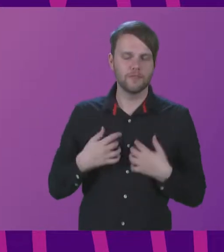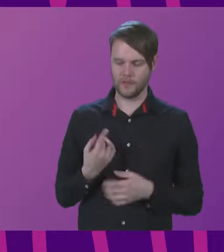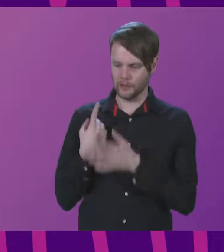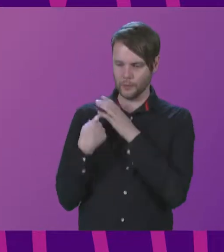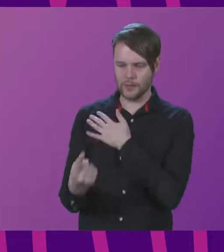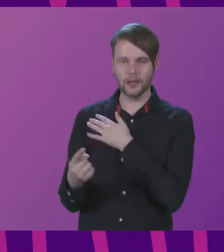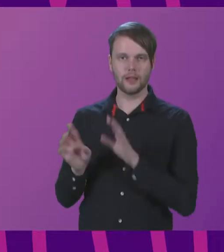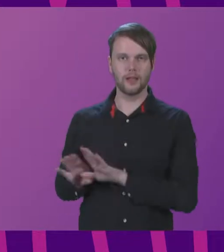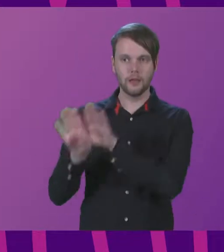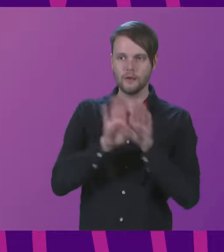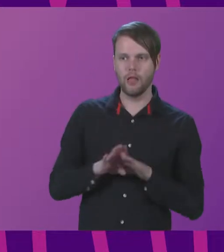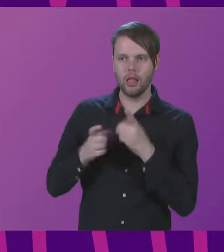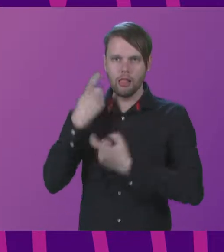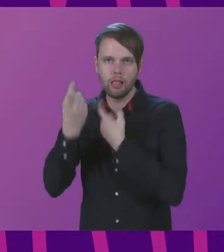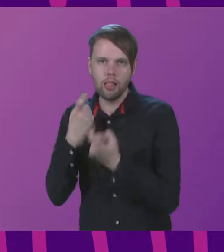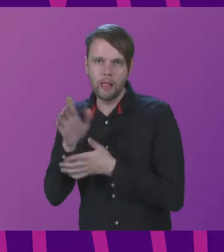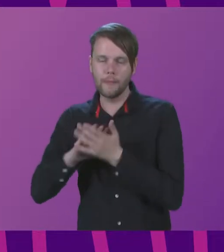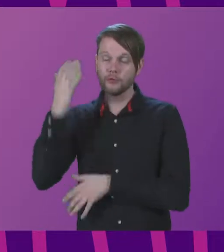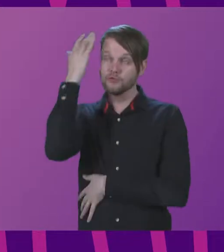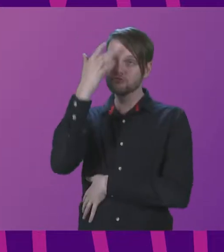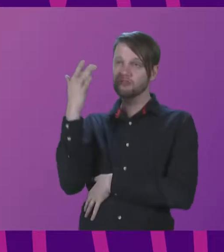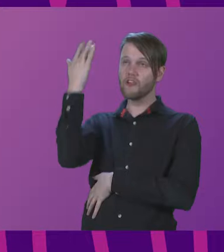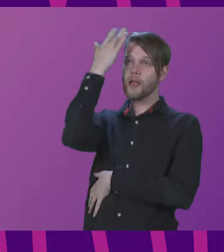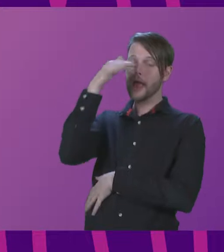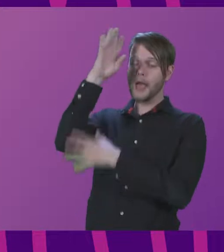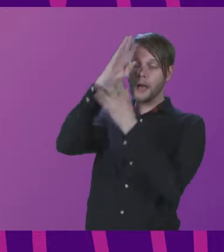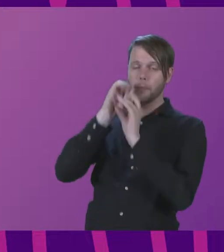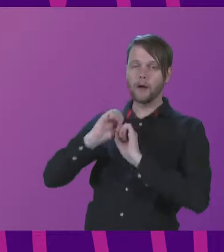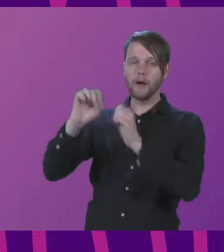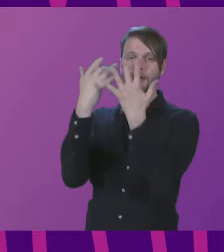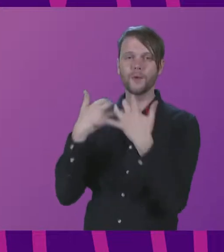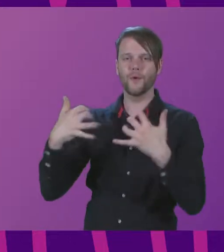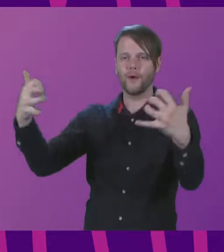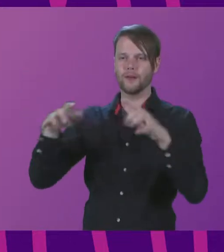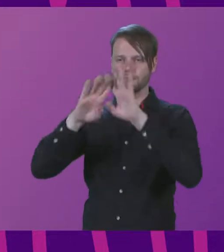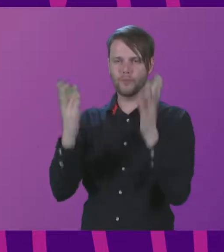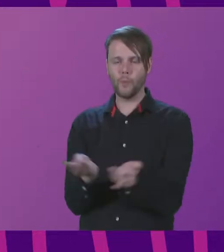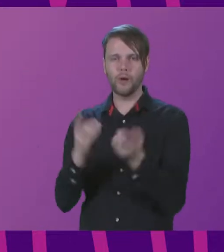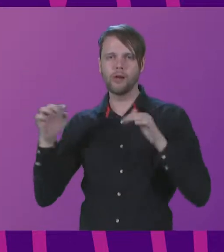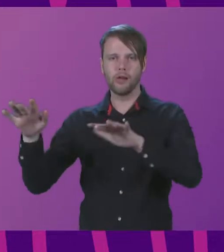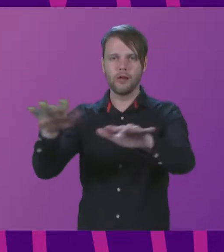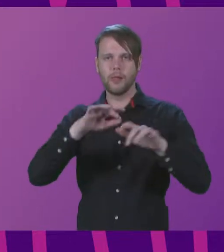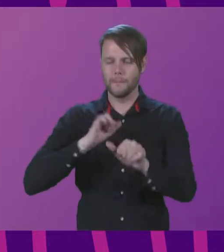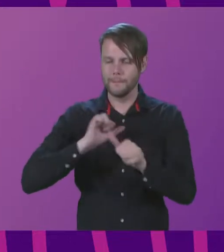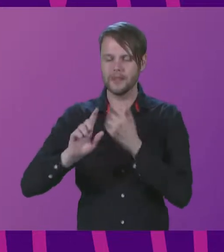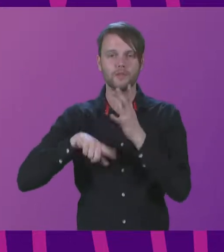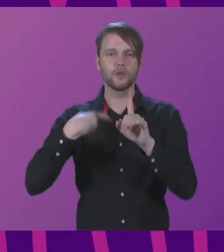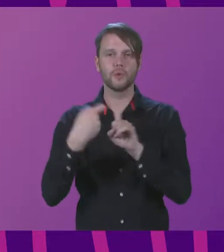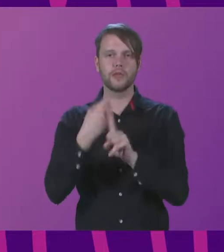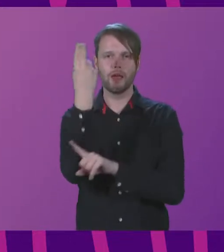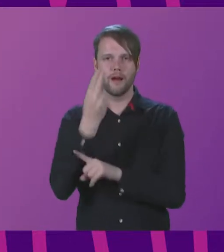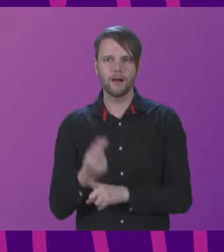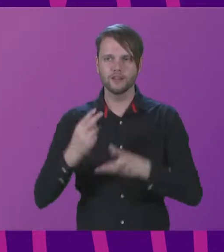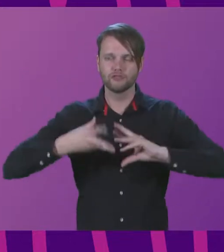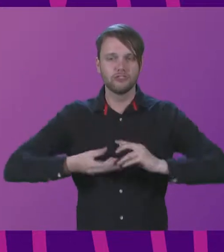unique but universal exploration of our dream-like state to audiences around the world and sharing the very best of UK arts and